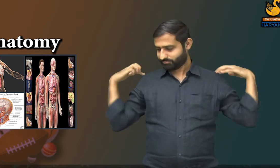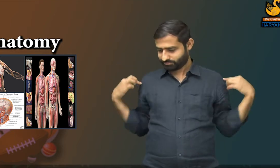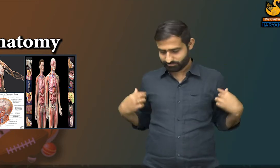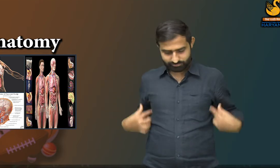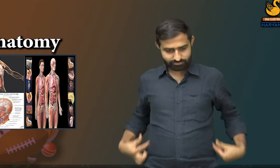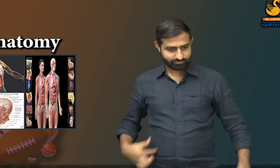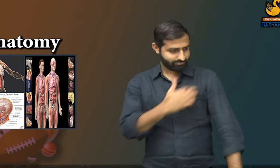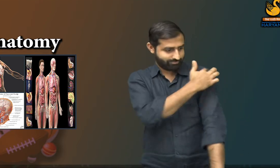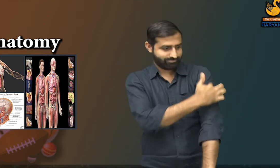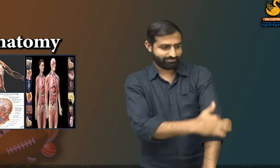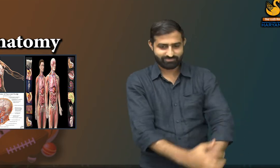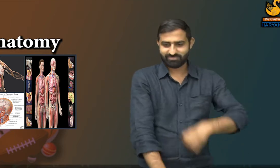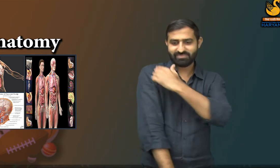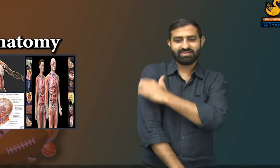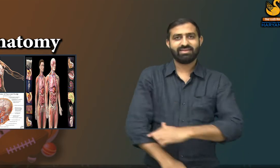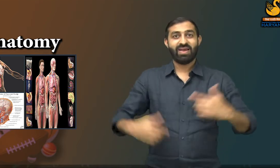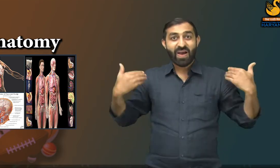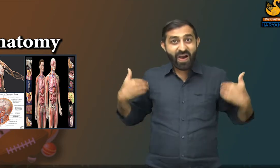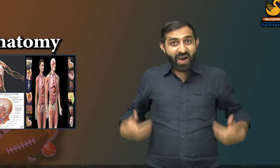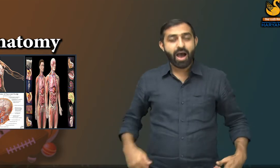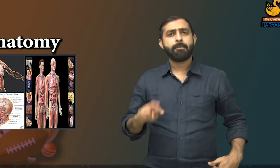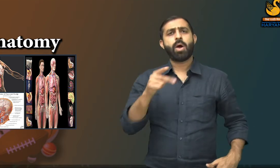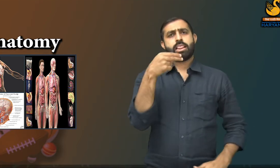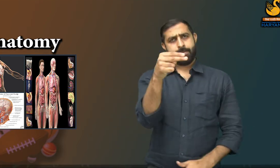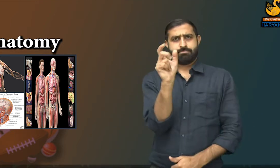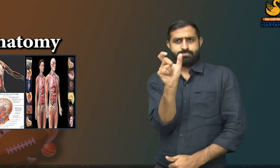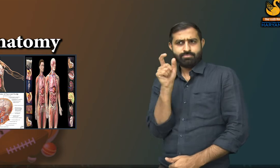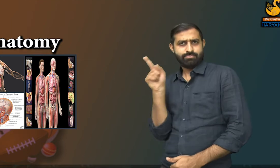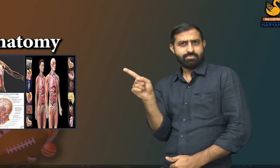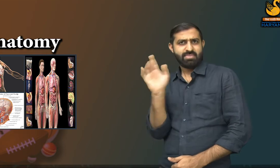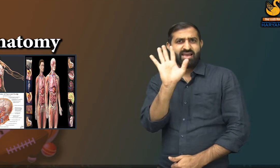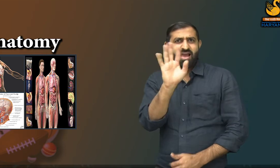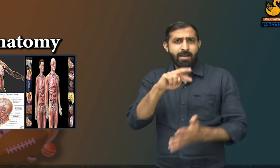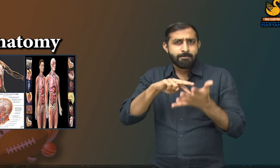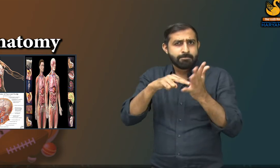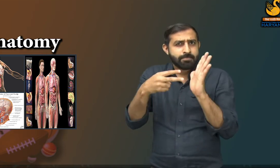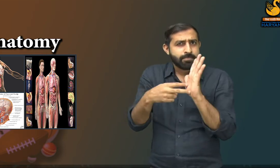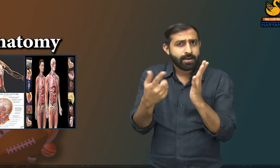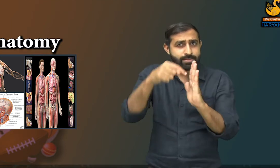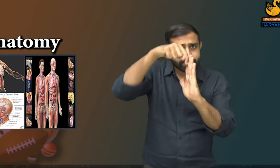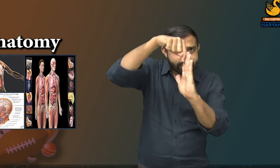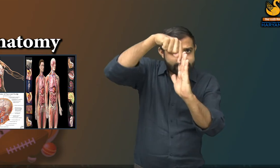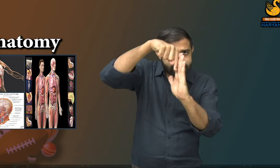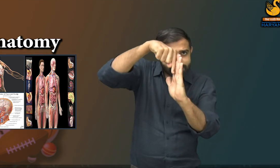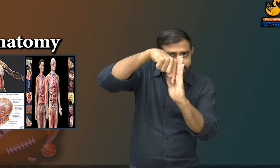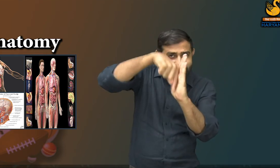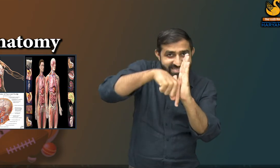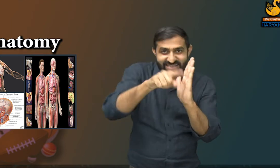It is related to identify and description of the body structures of living things. So human anatomy